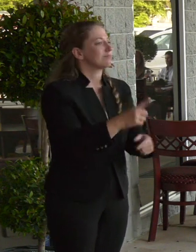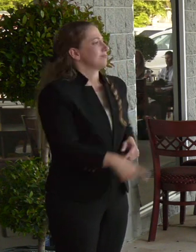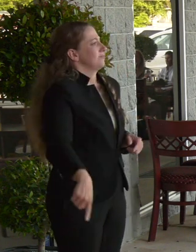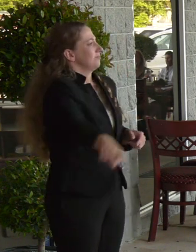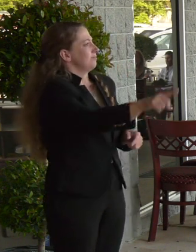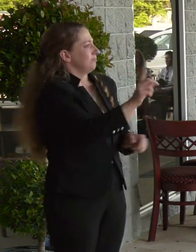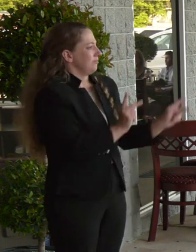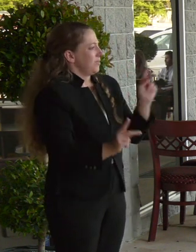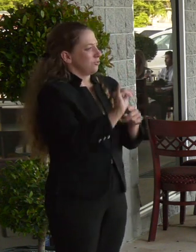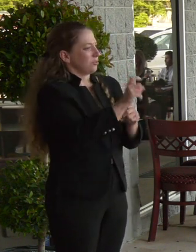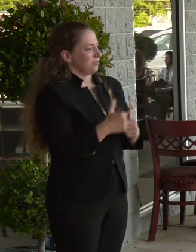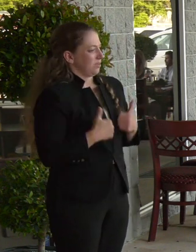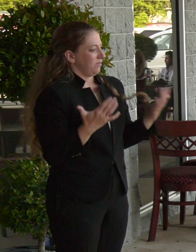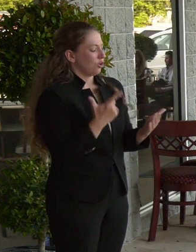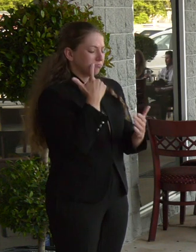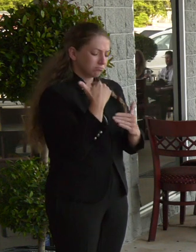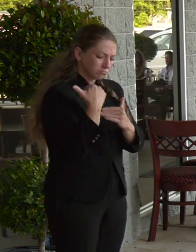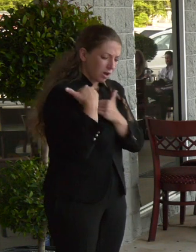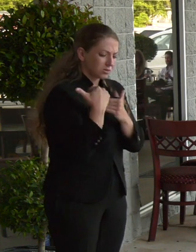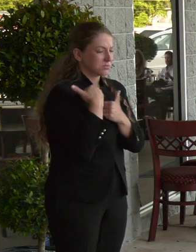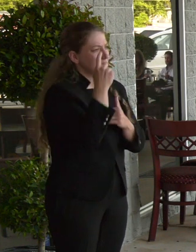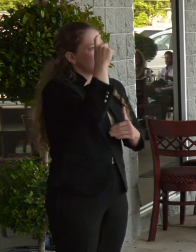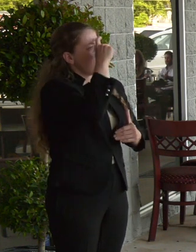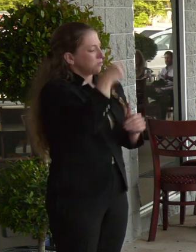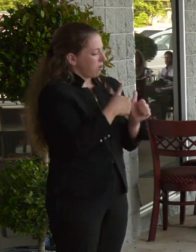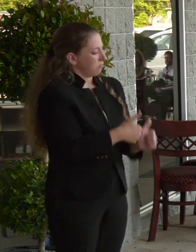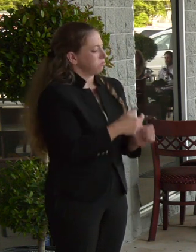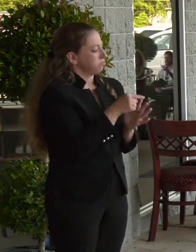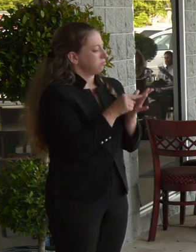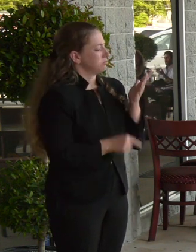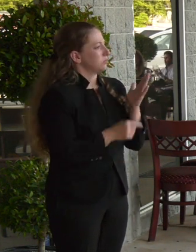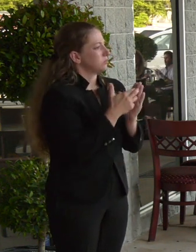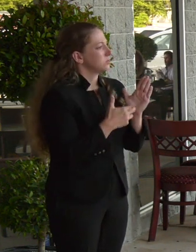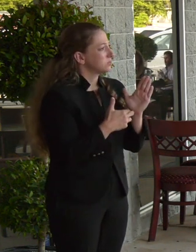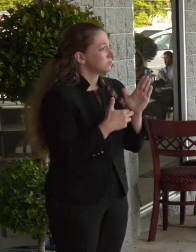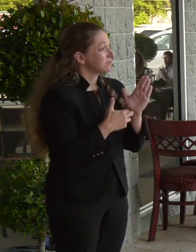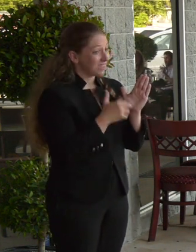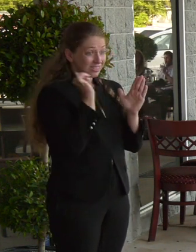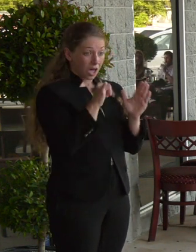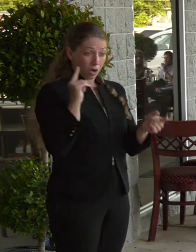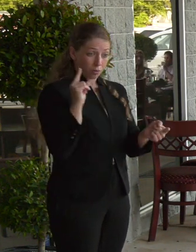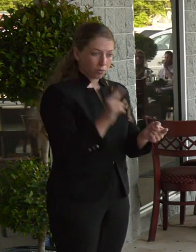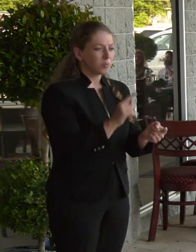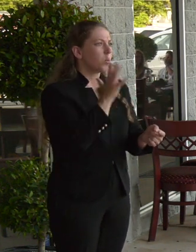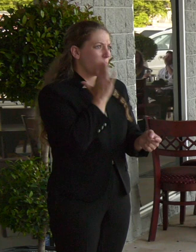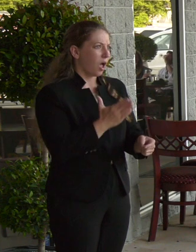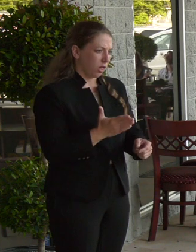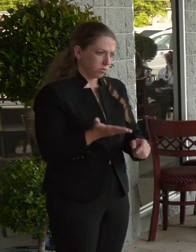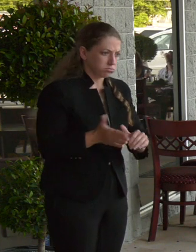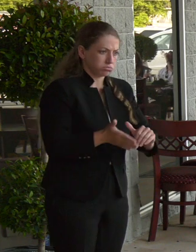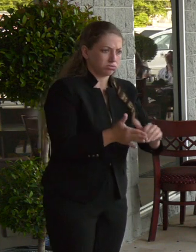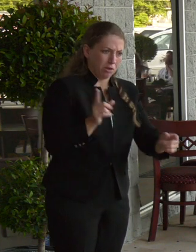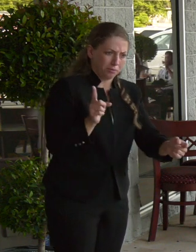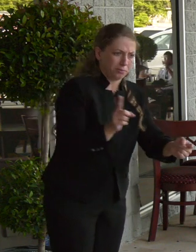behavior of the people of Jacksonville. And those numbers will continue to improve as we continue our safe and responsible practices in the days ahead.